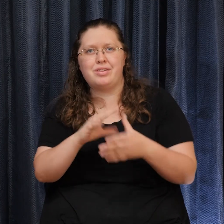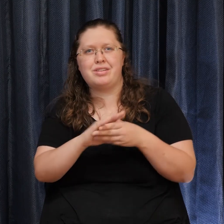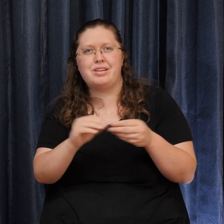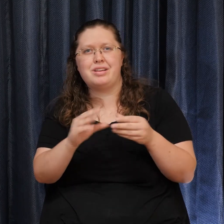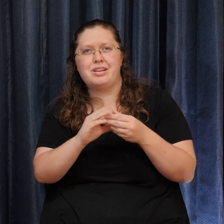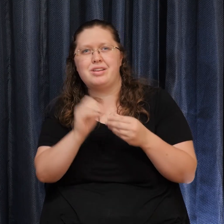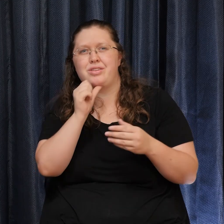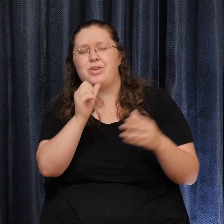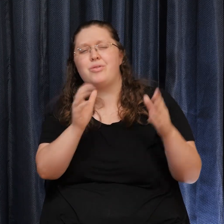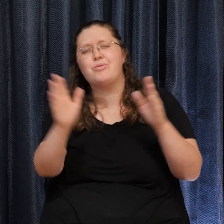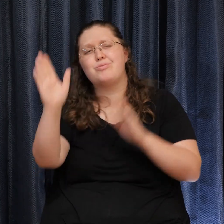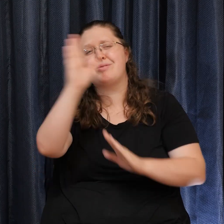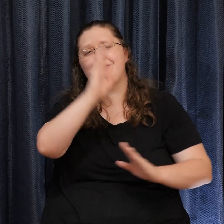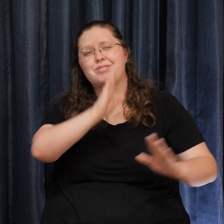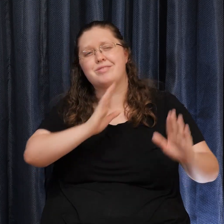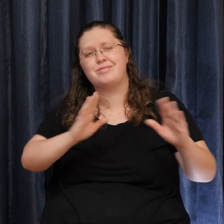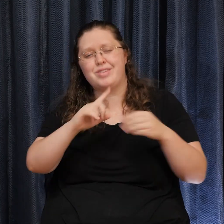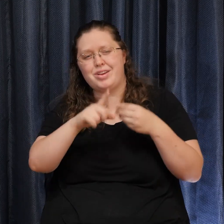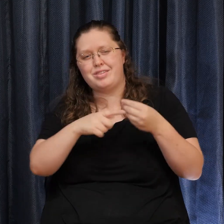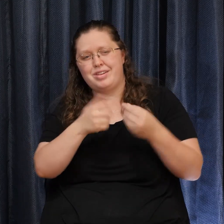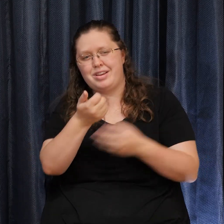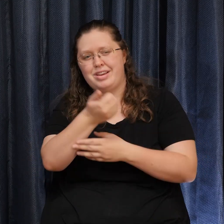About a thing